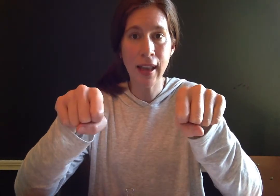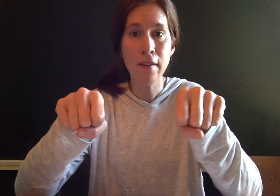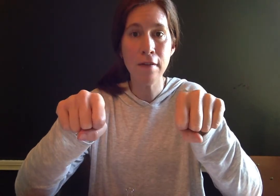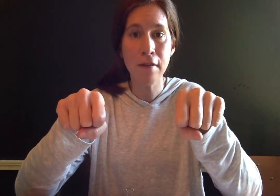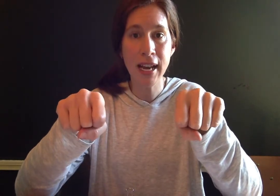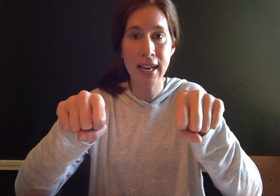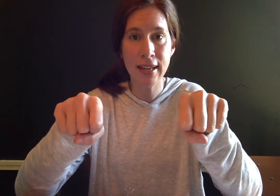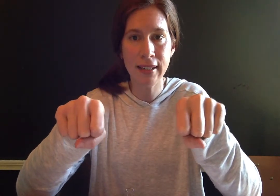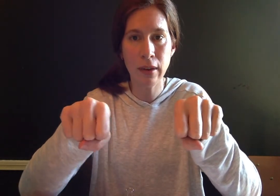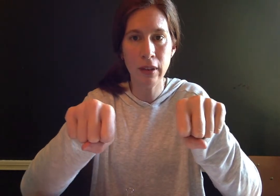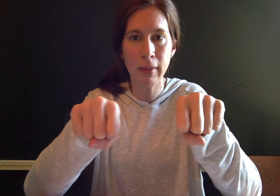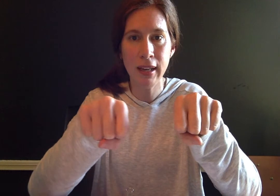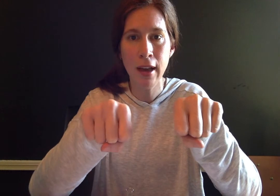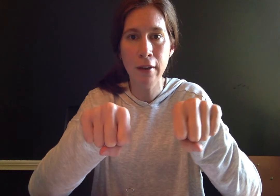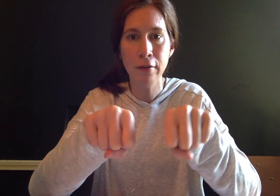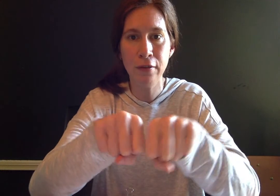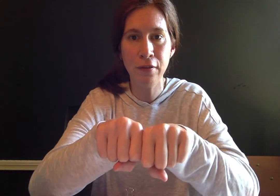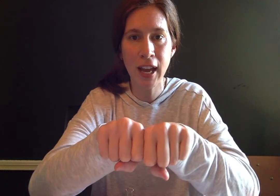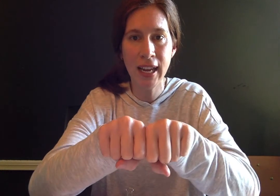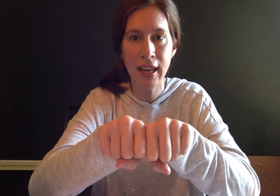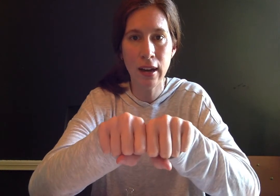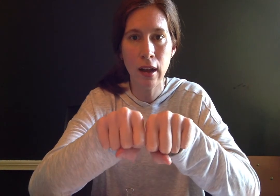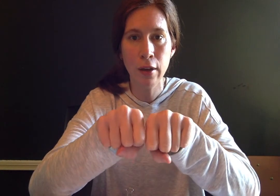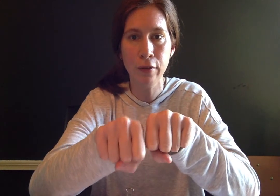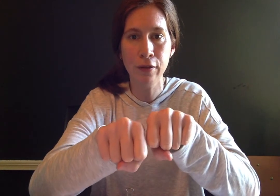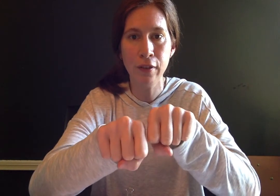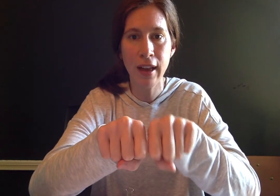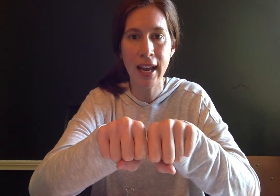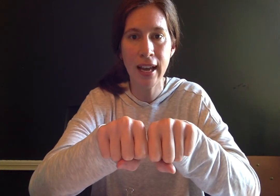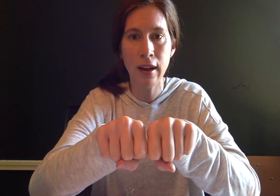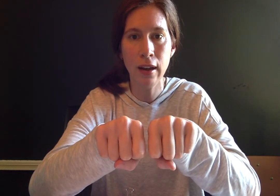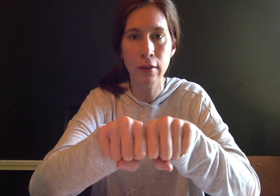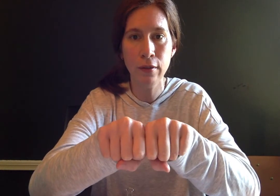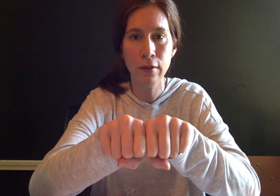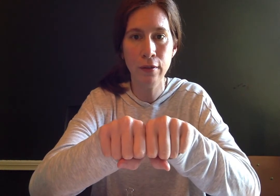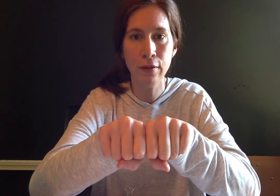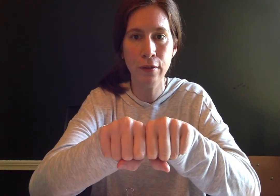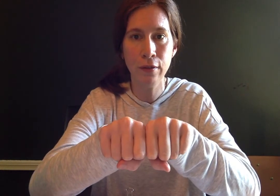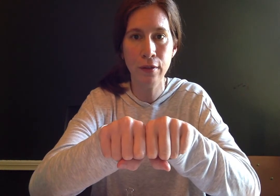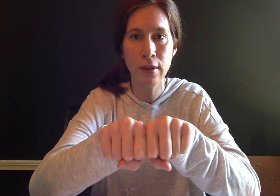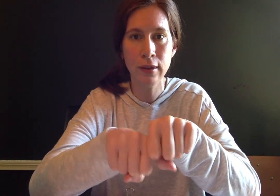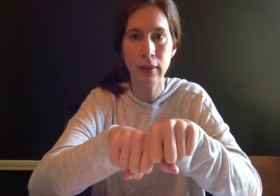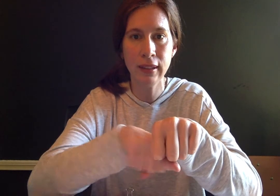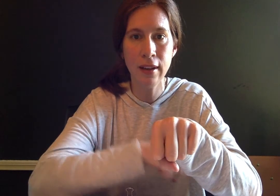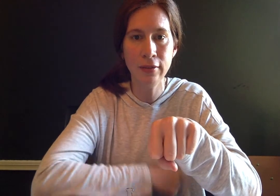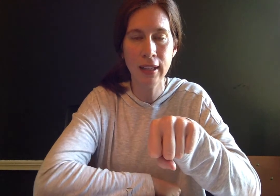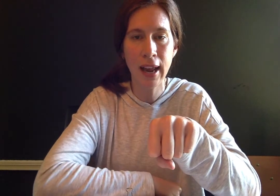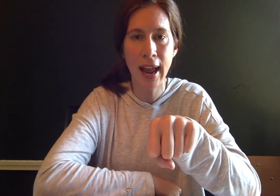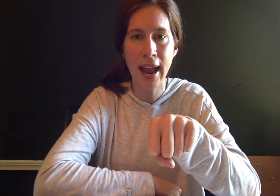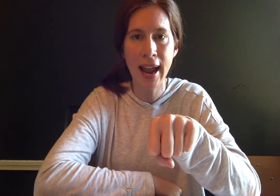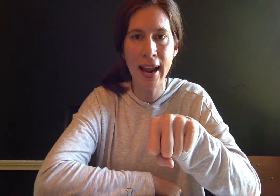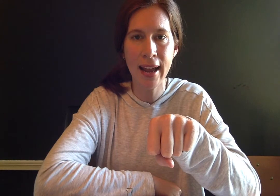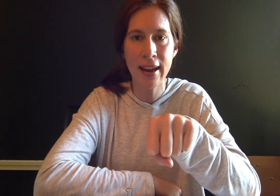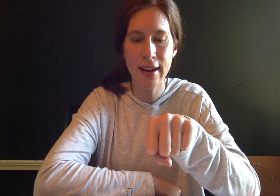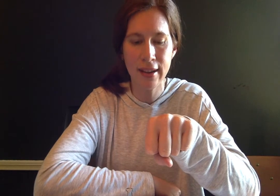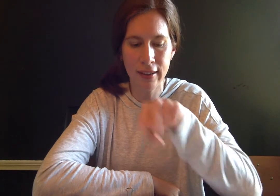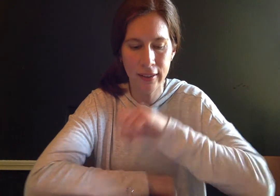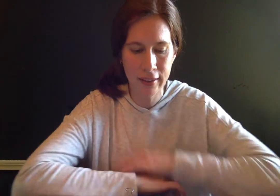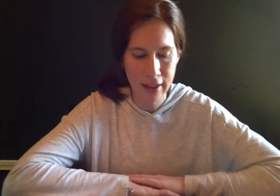fan say it with me fan fan what's left and good